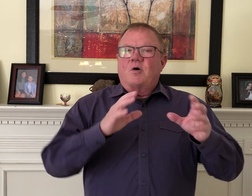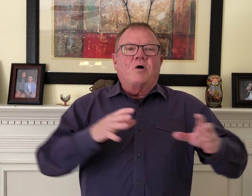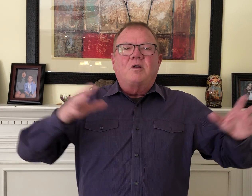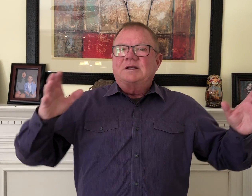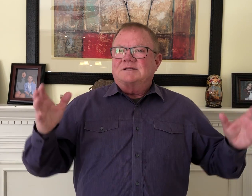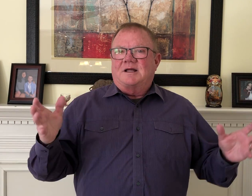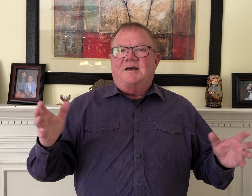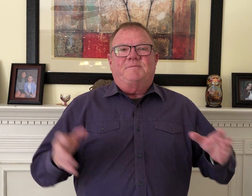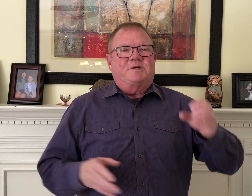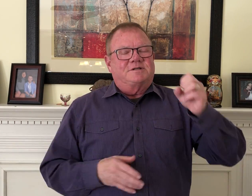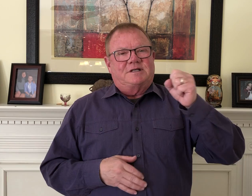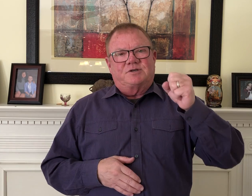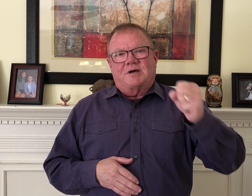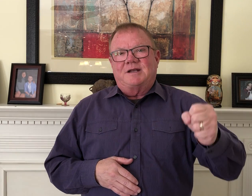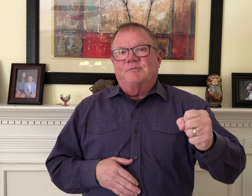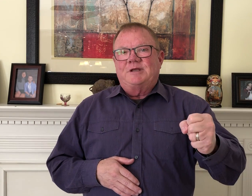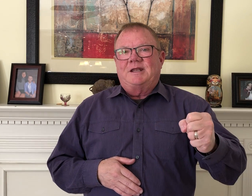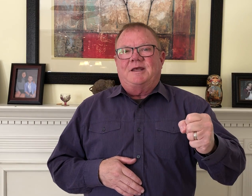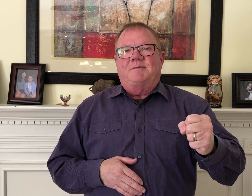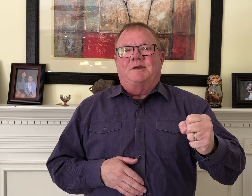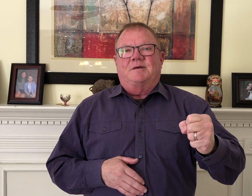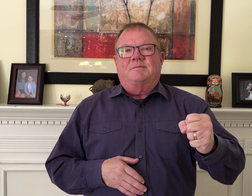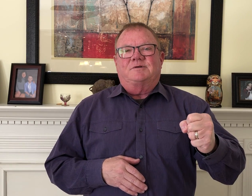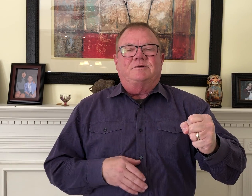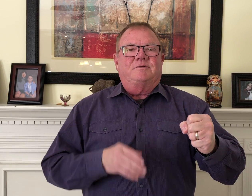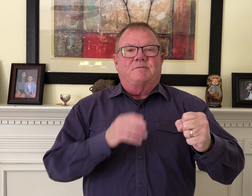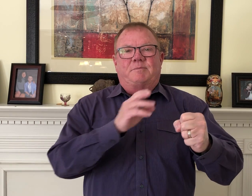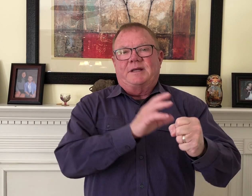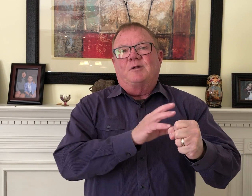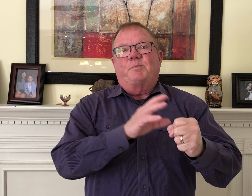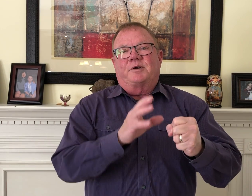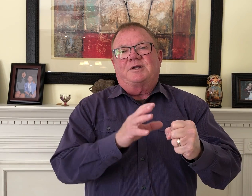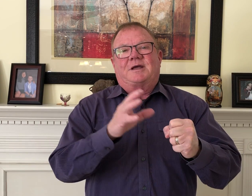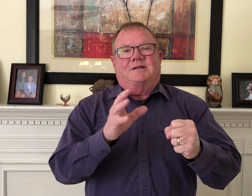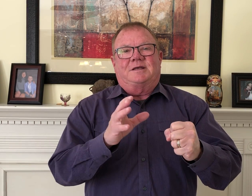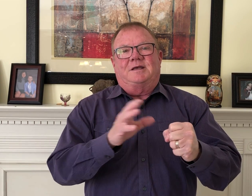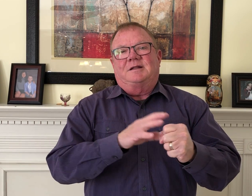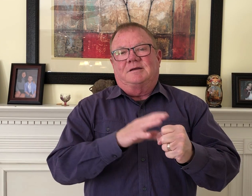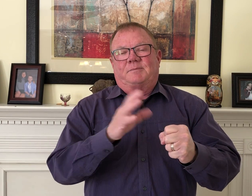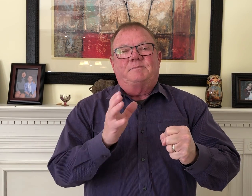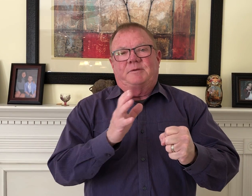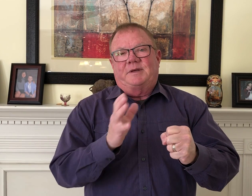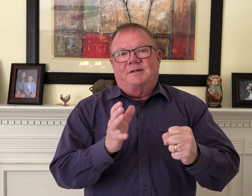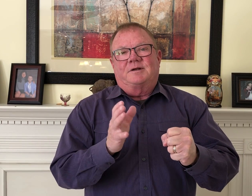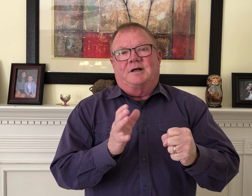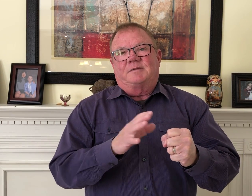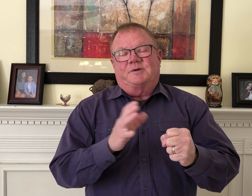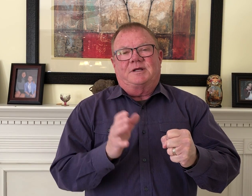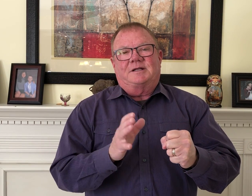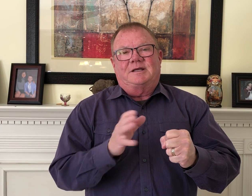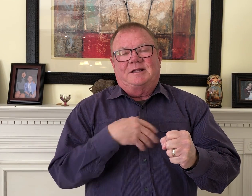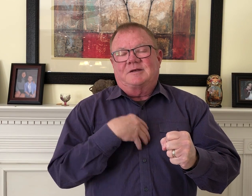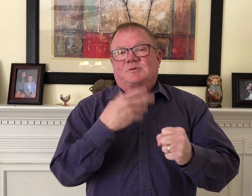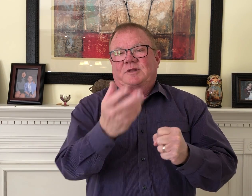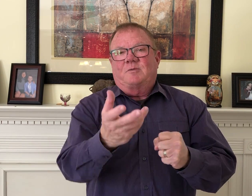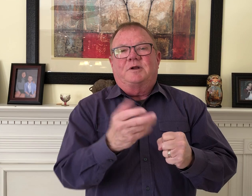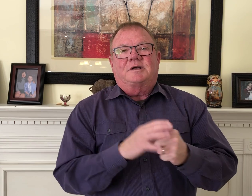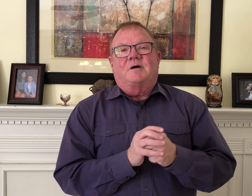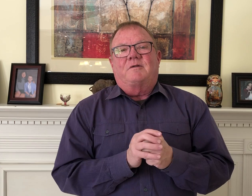all his life because they tried to rename him to Bel Protect the King, the Baal God. That's what they wanted to call